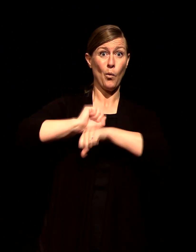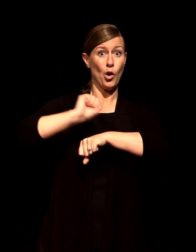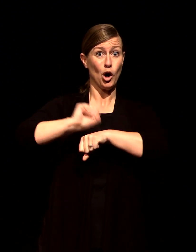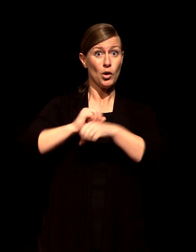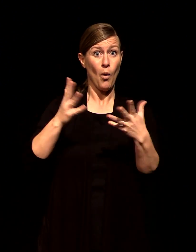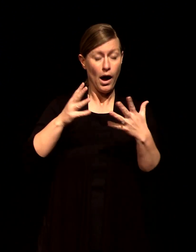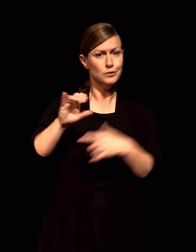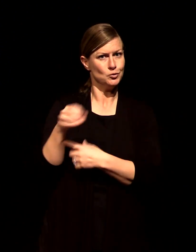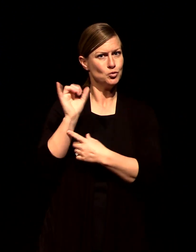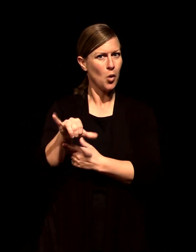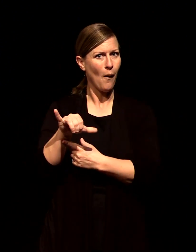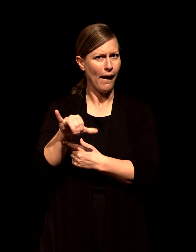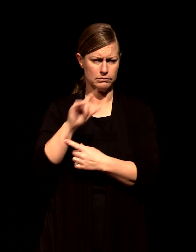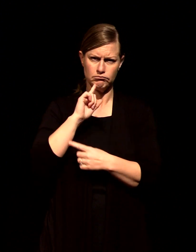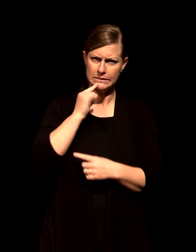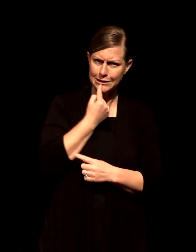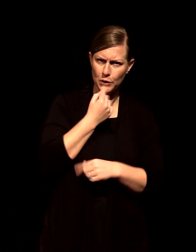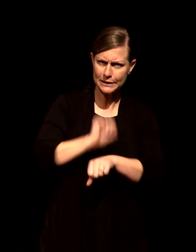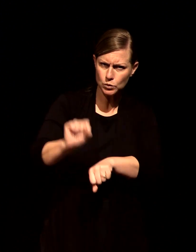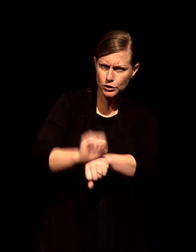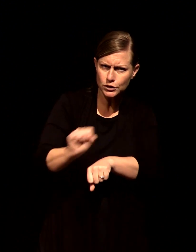joy is the serious business of Jesus